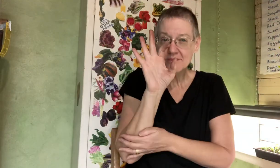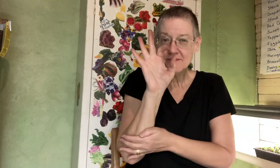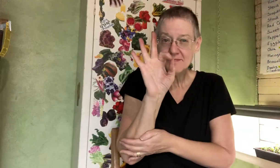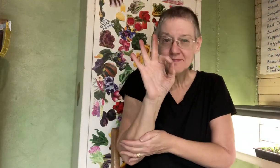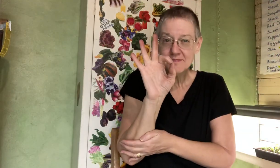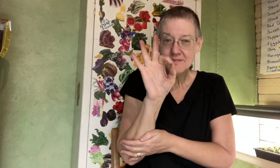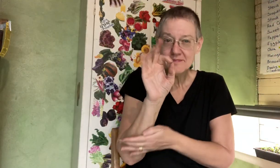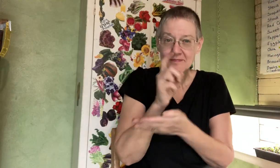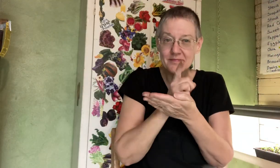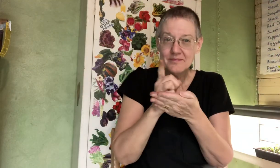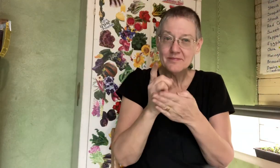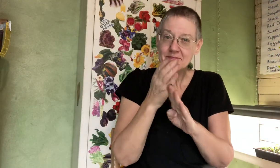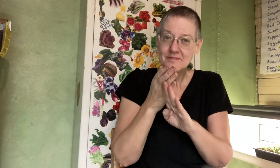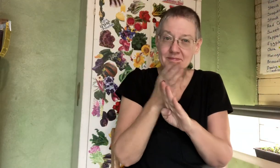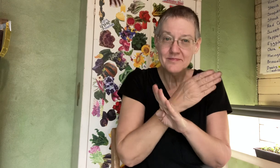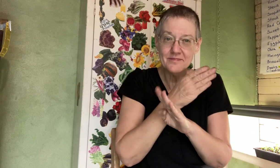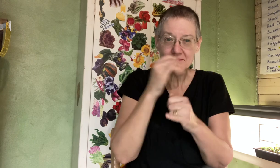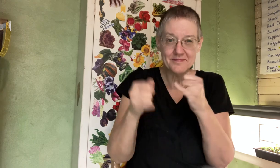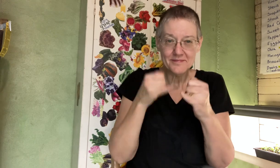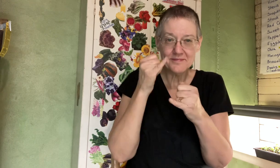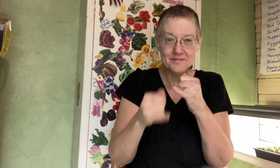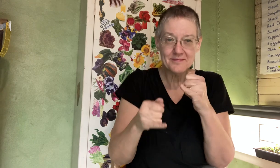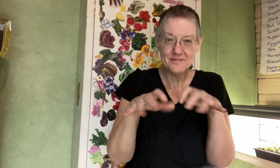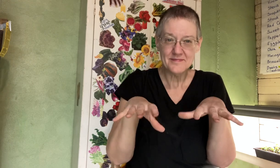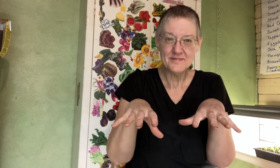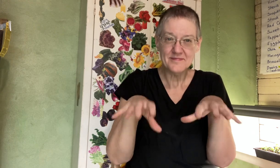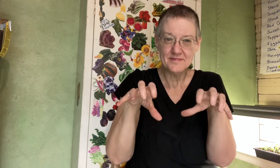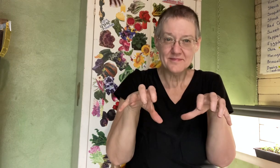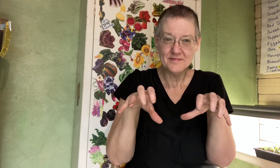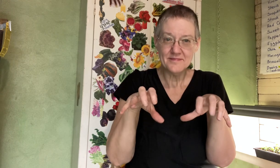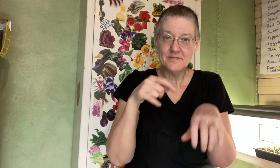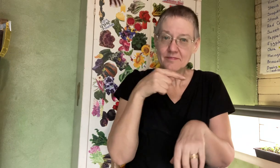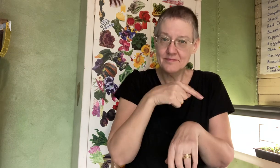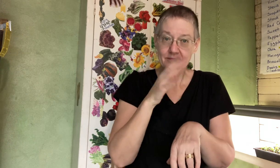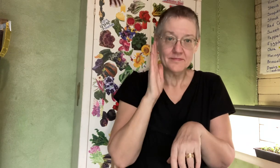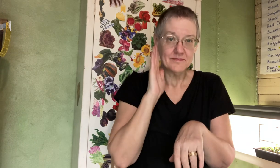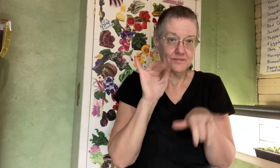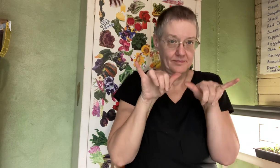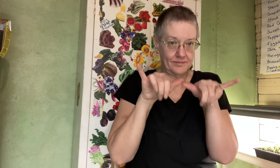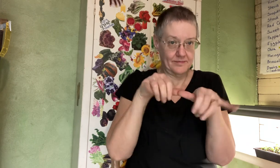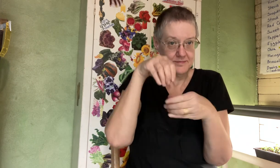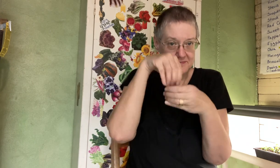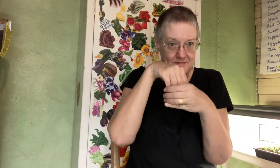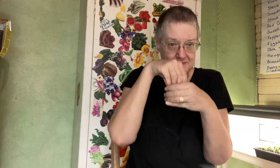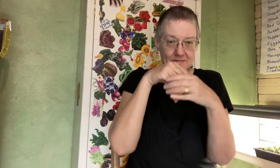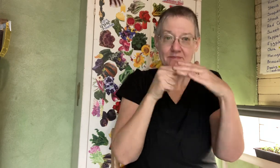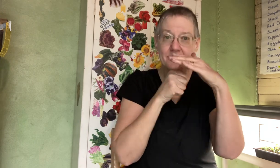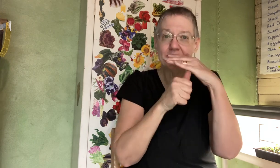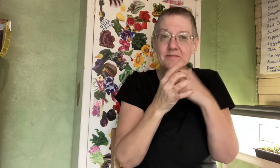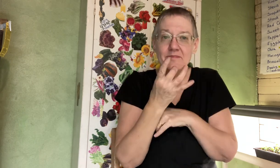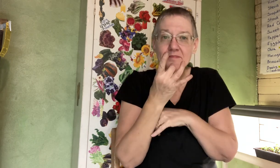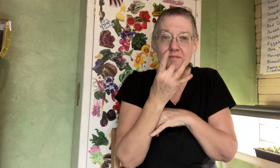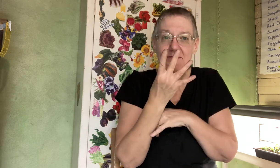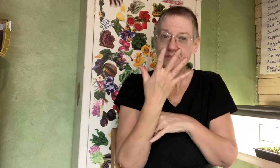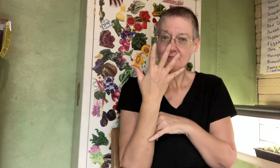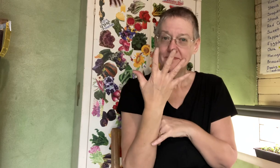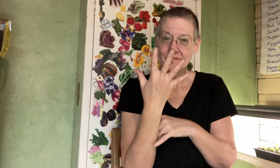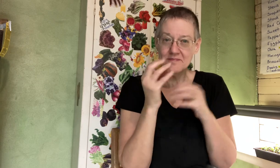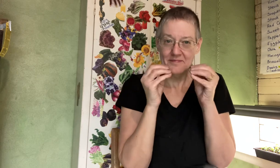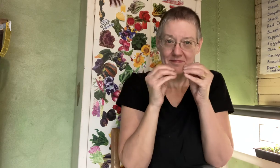So it's nine weeks before our last frost. And these are going to stay inside, growing under the